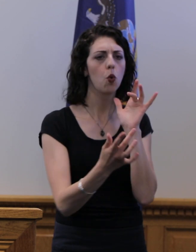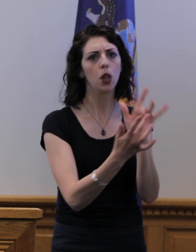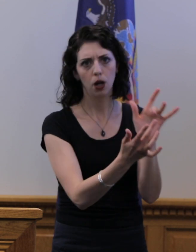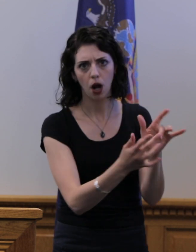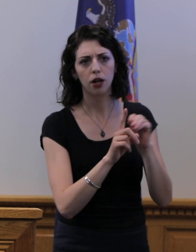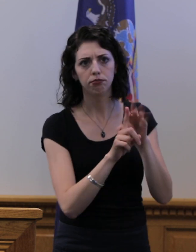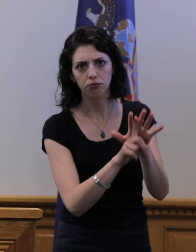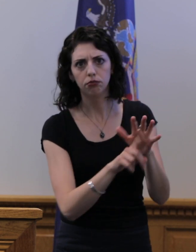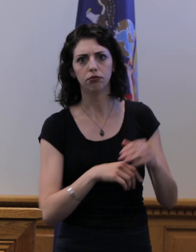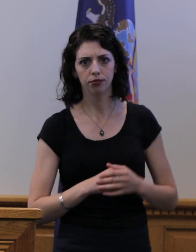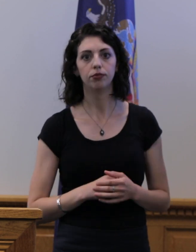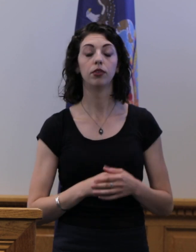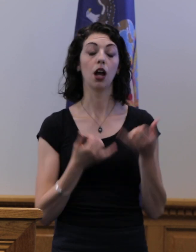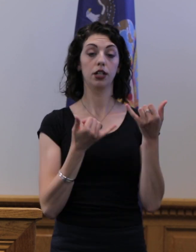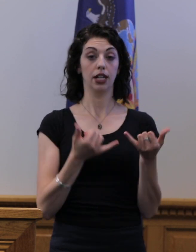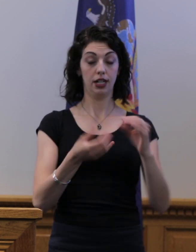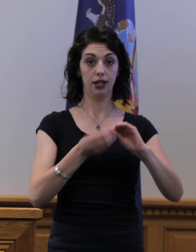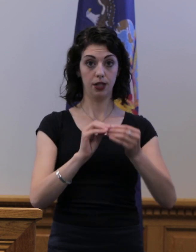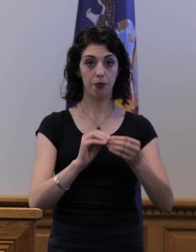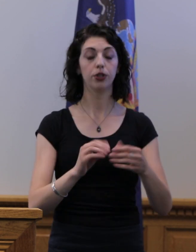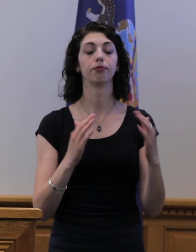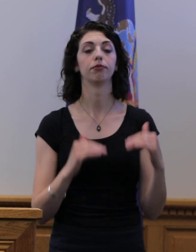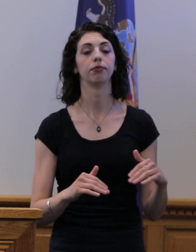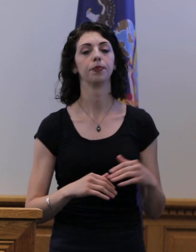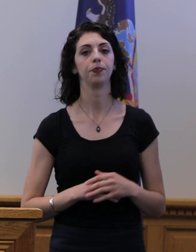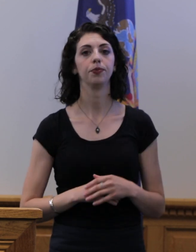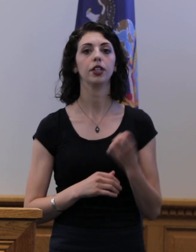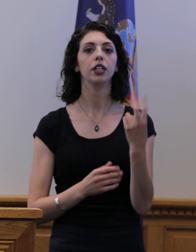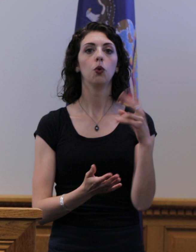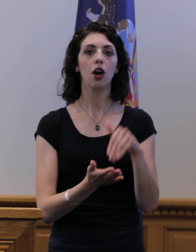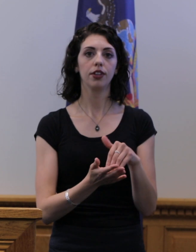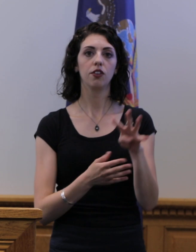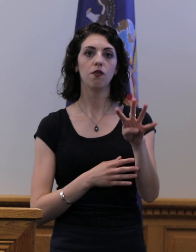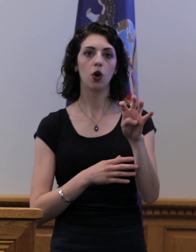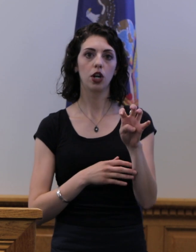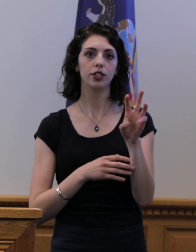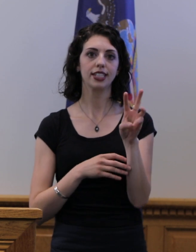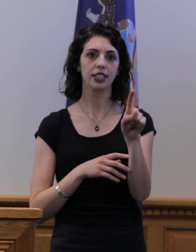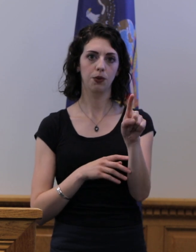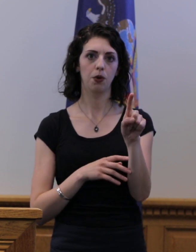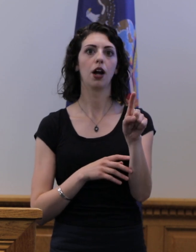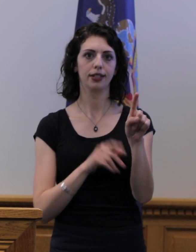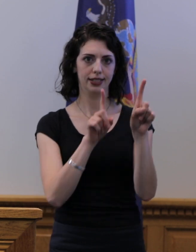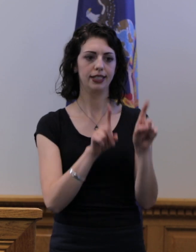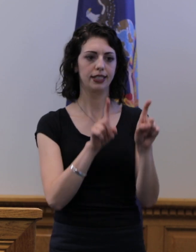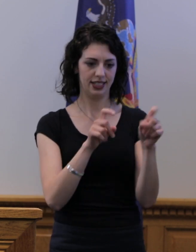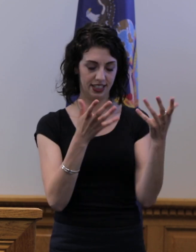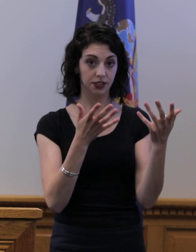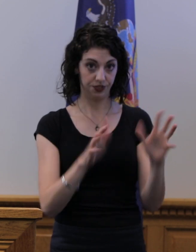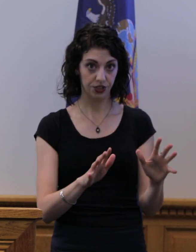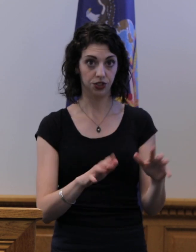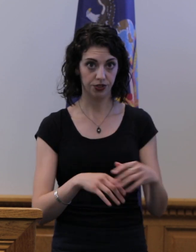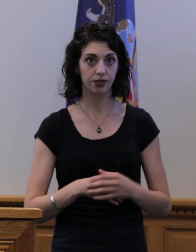For today's report, we have 12,461 tests that have been